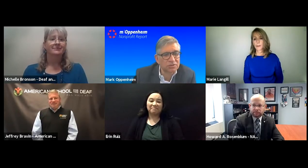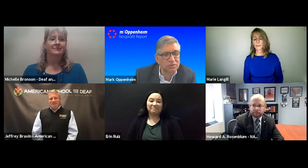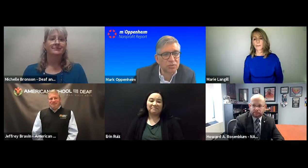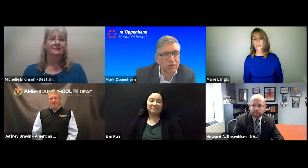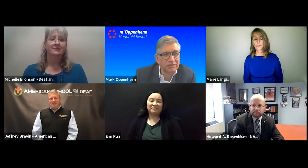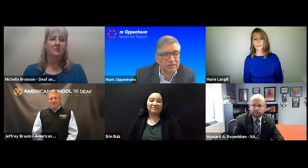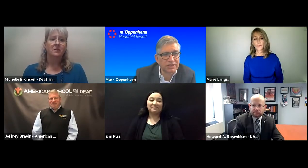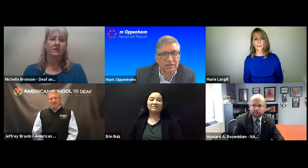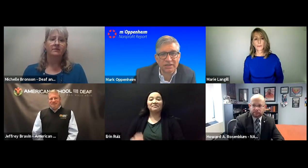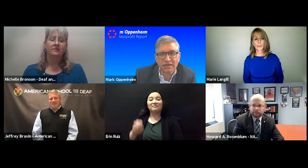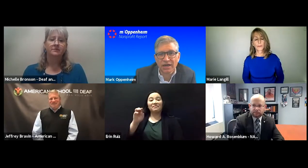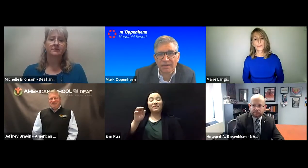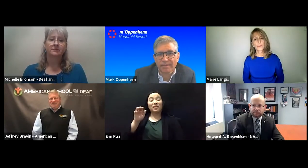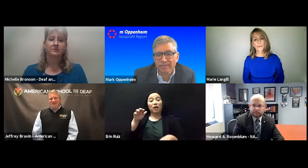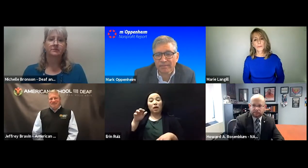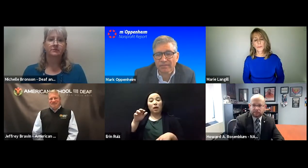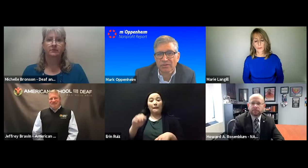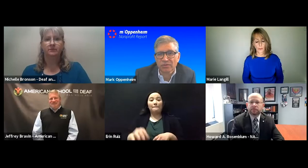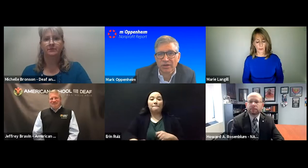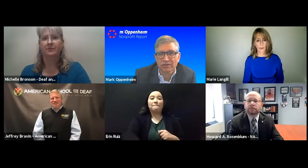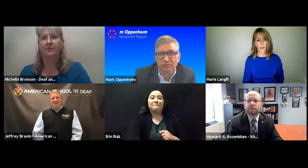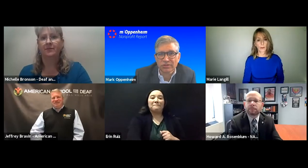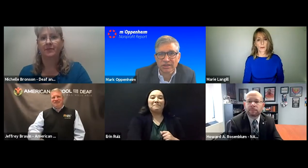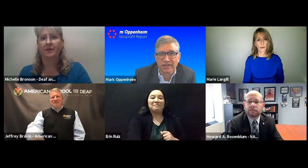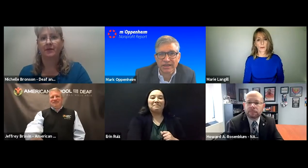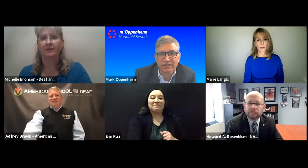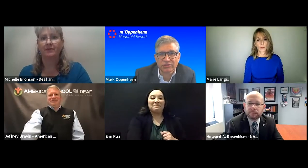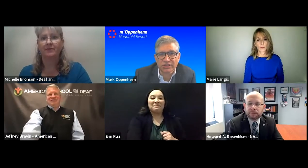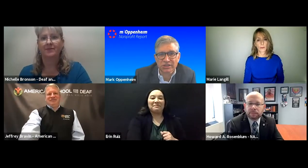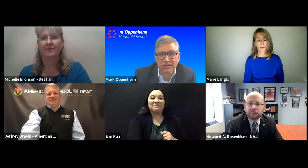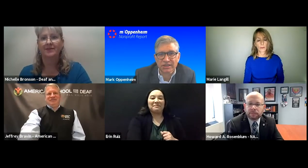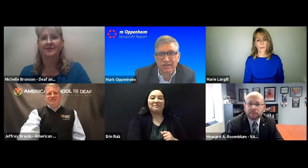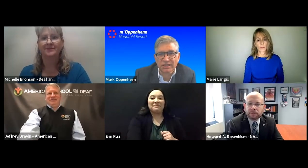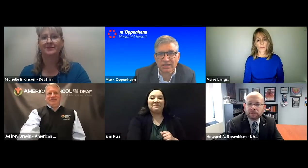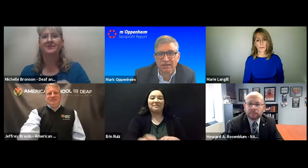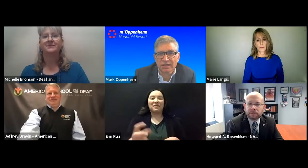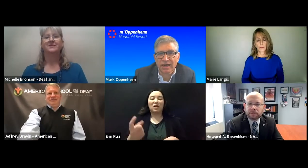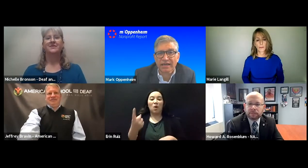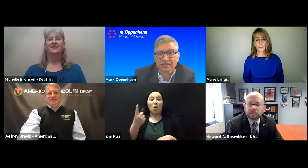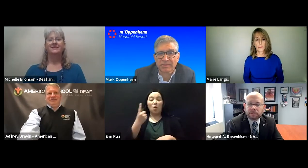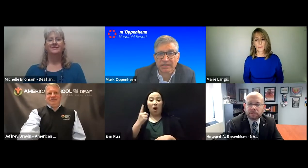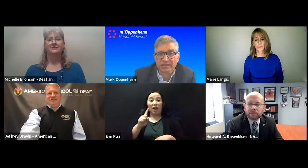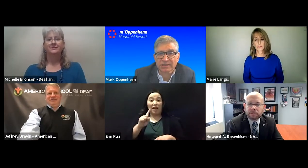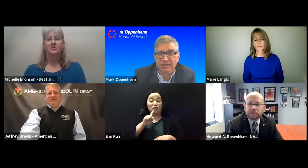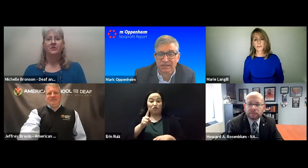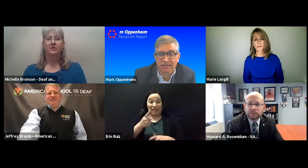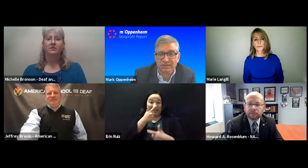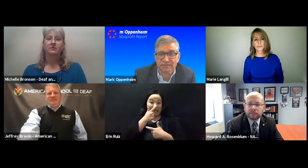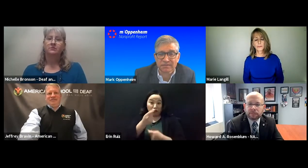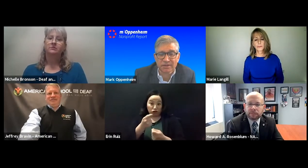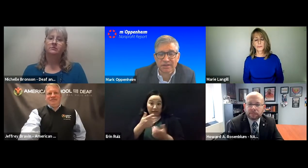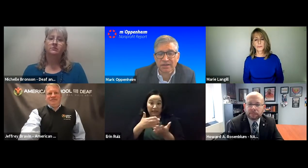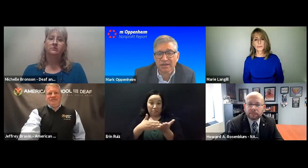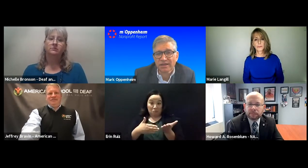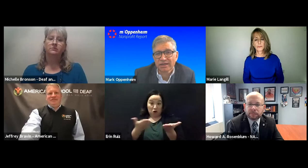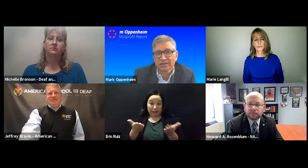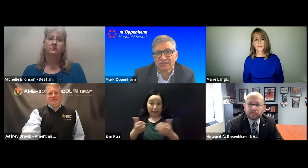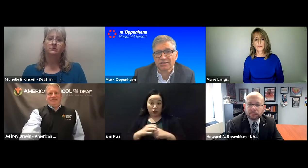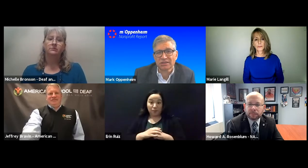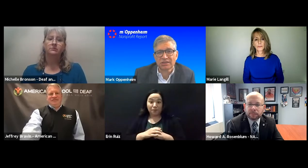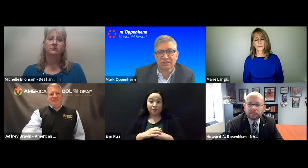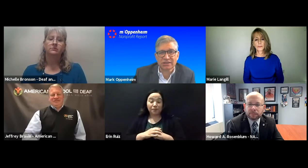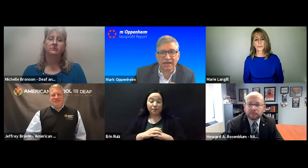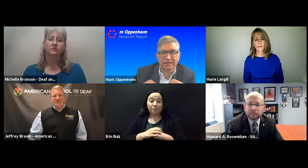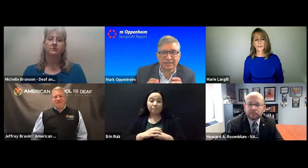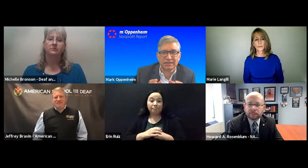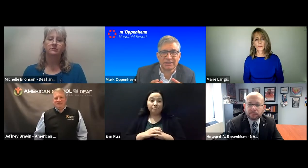So one of the really interesting aspects here is